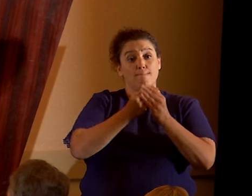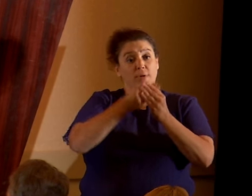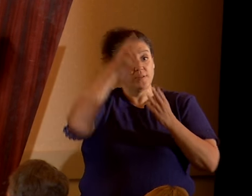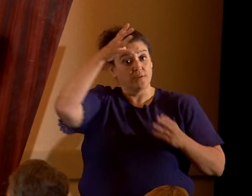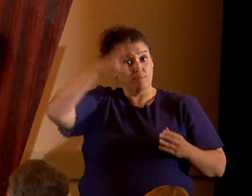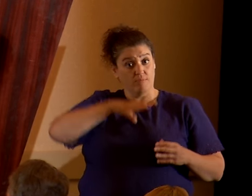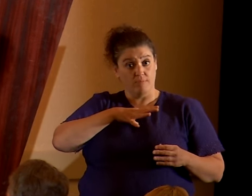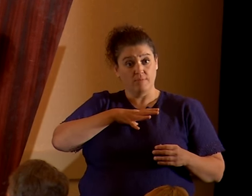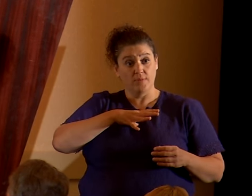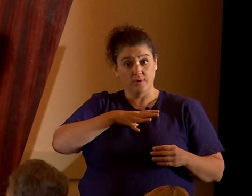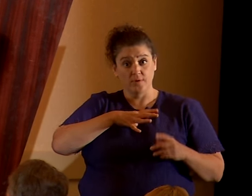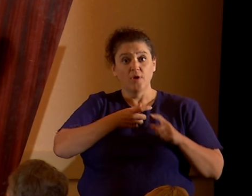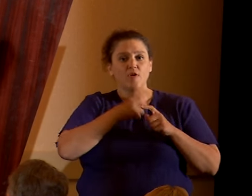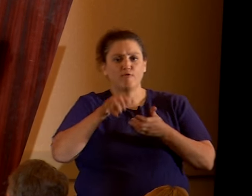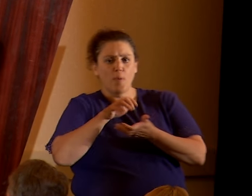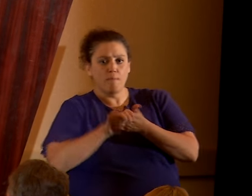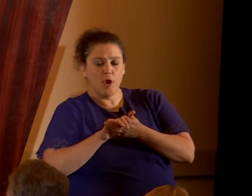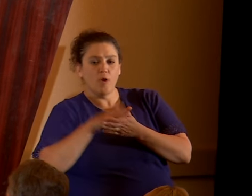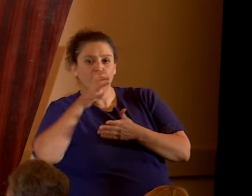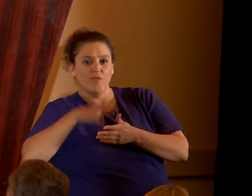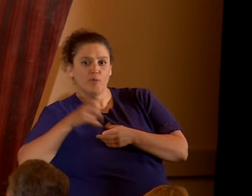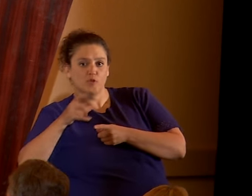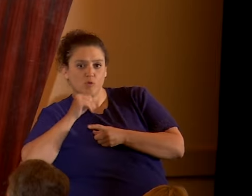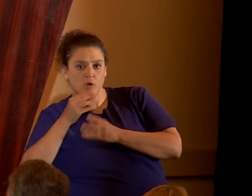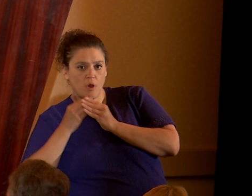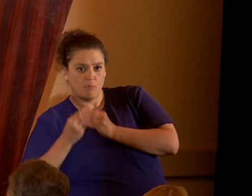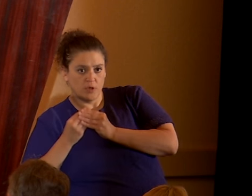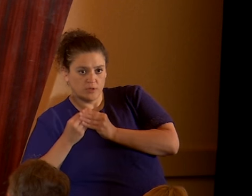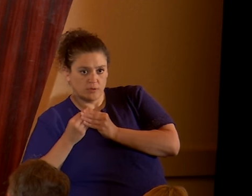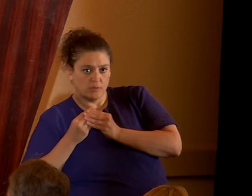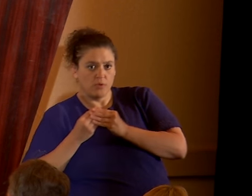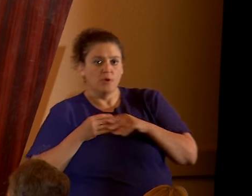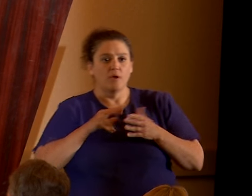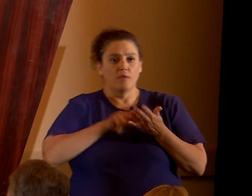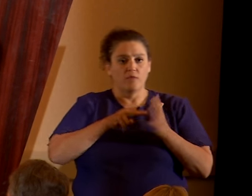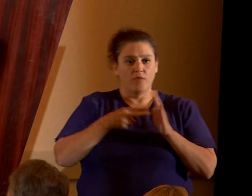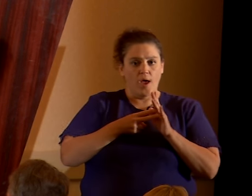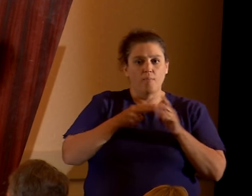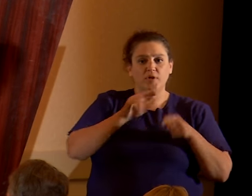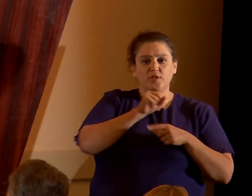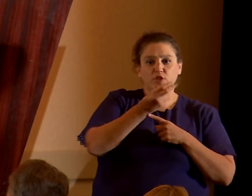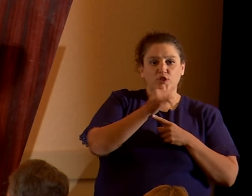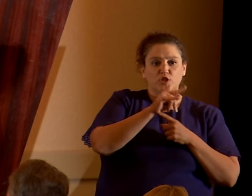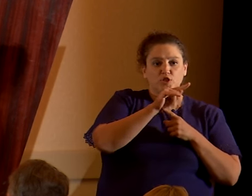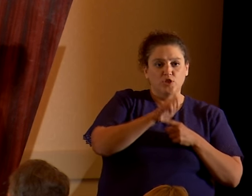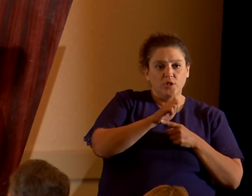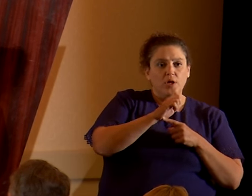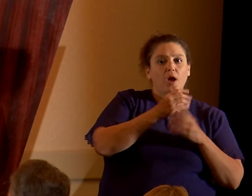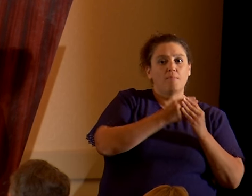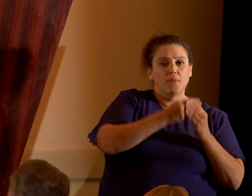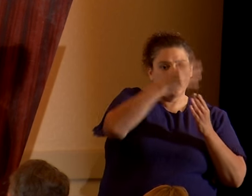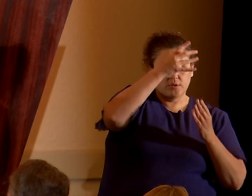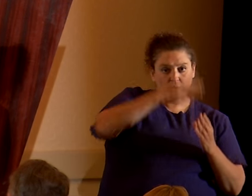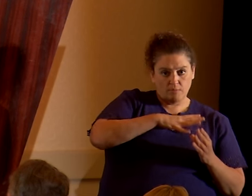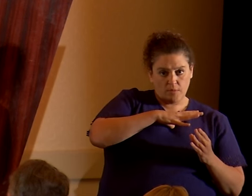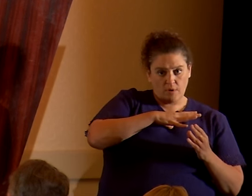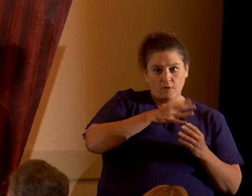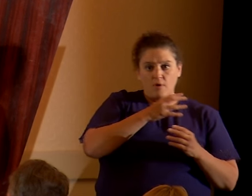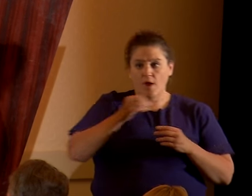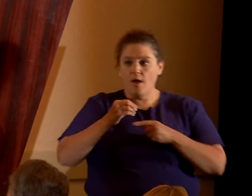permanently from marrying non-Muslim females, which means Shia Muslim male is allowed to marry non-Muslim females only temporarily,